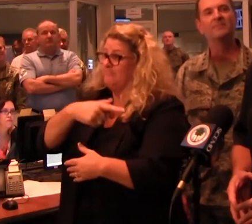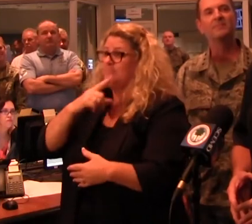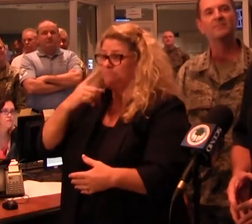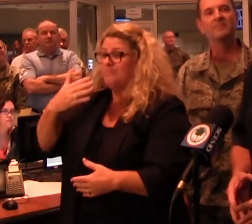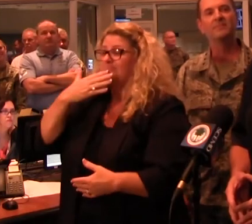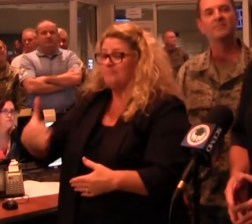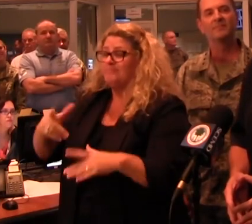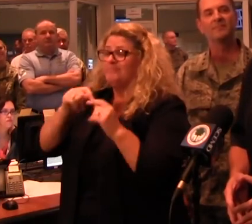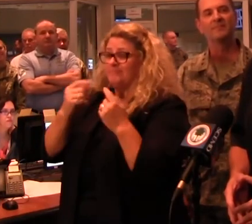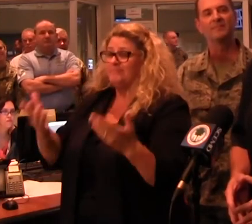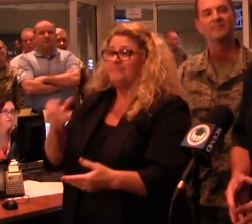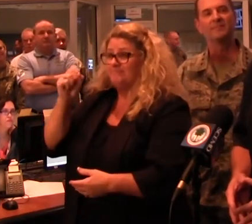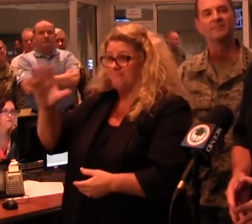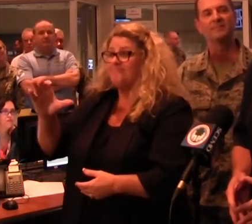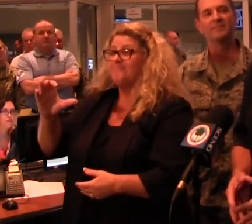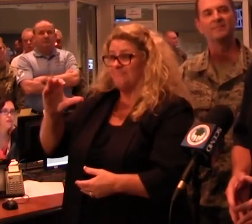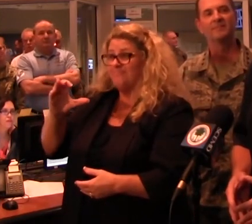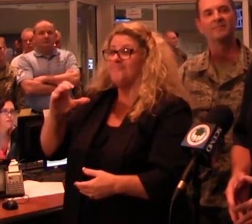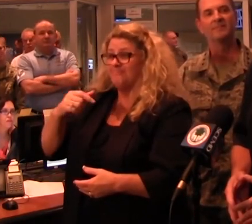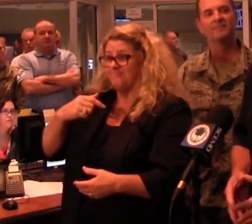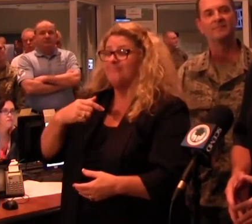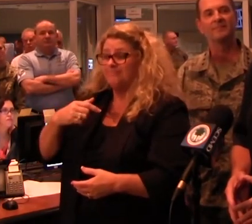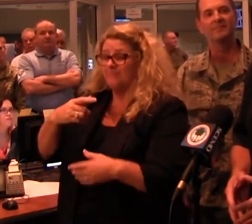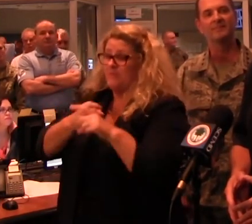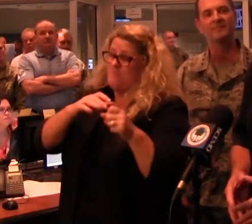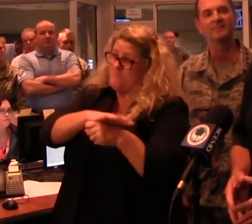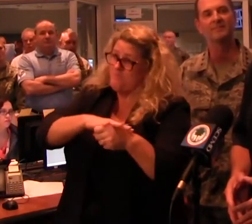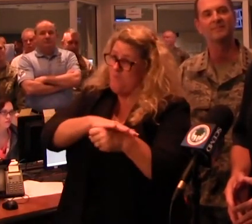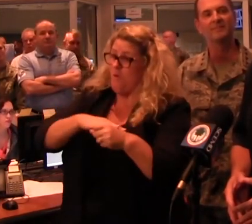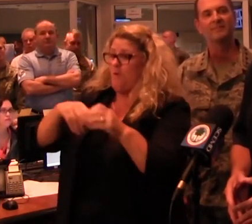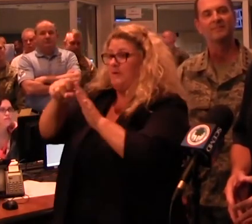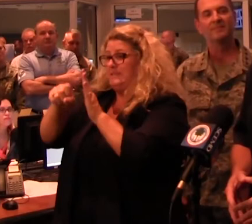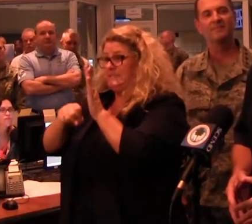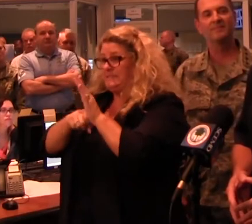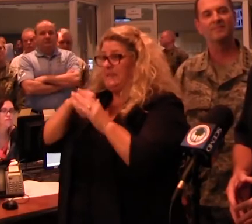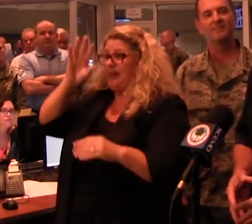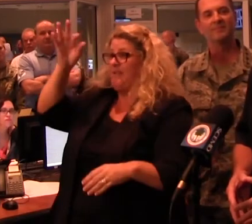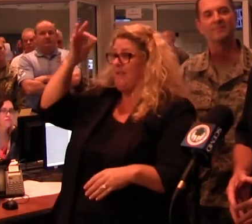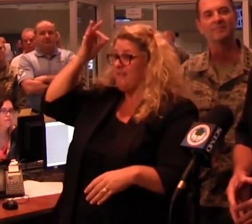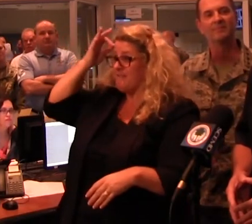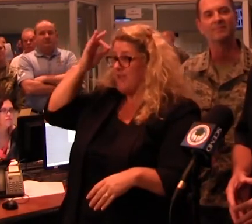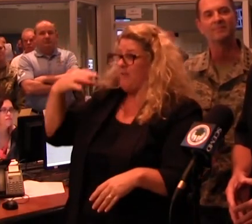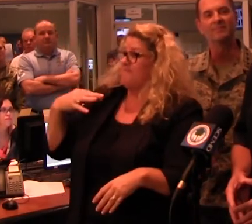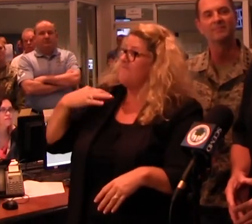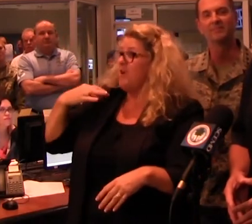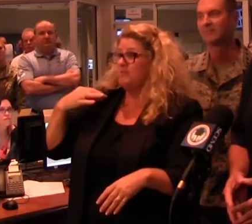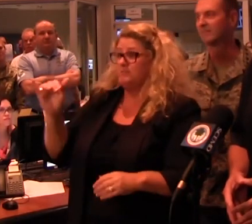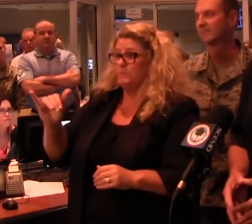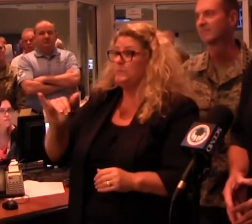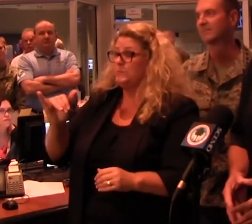integrated team here in South Carolina from the local to the state to the federal level and also includes voluntary agencies.